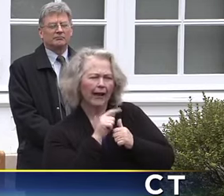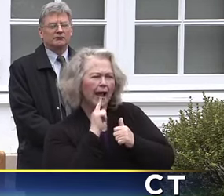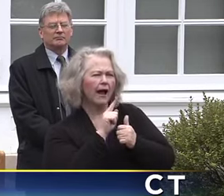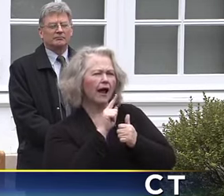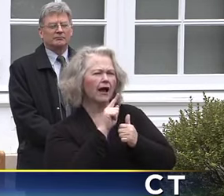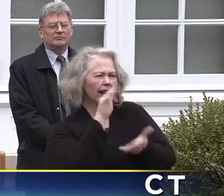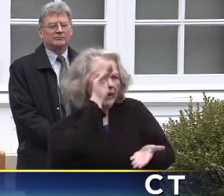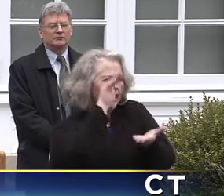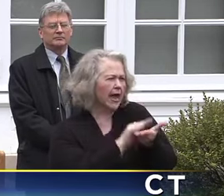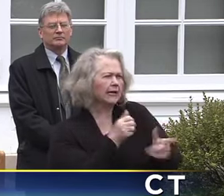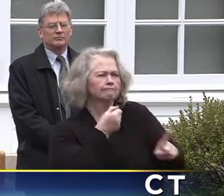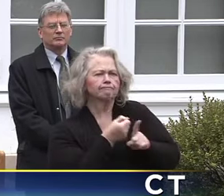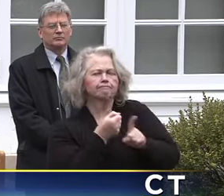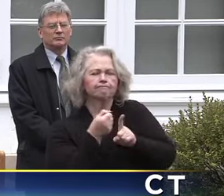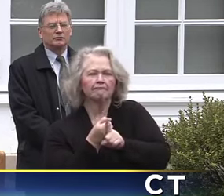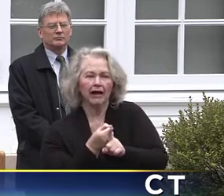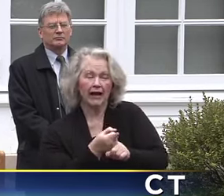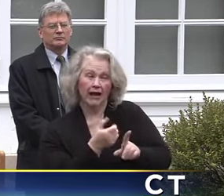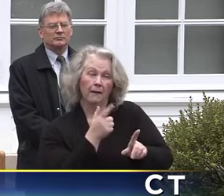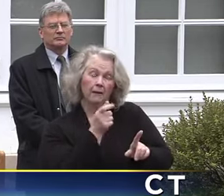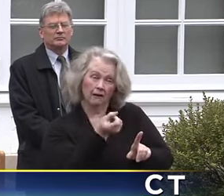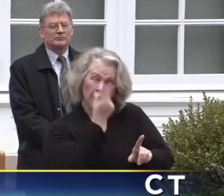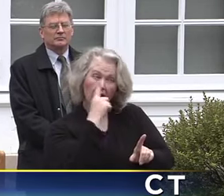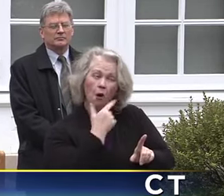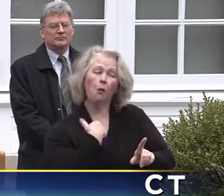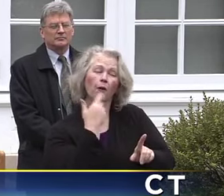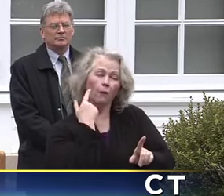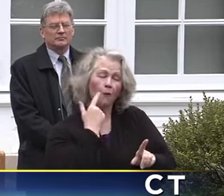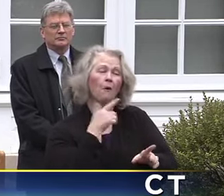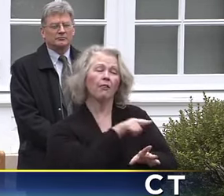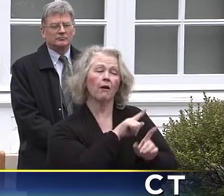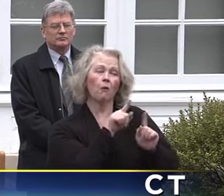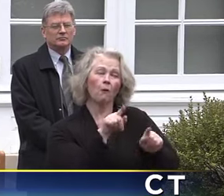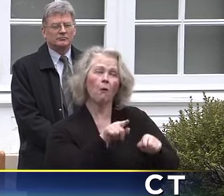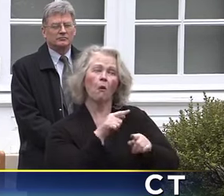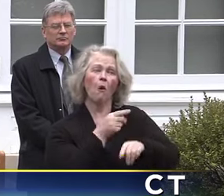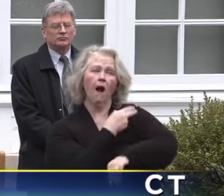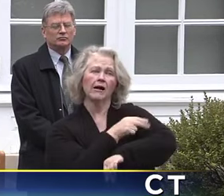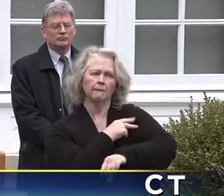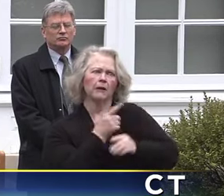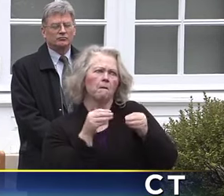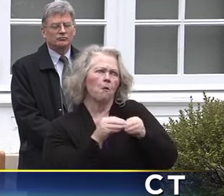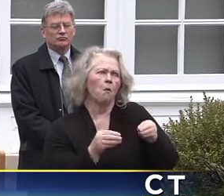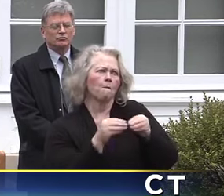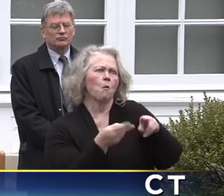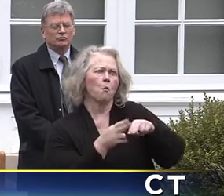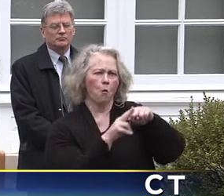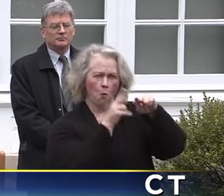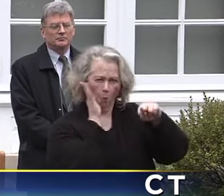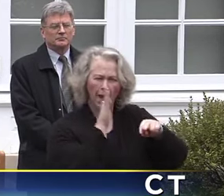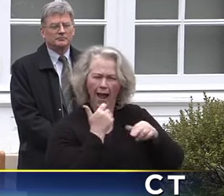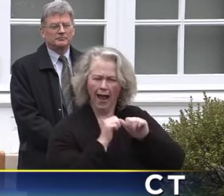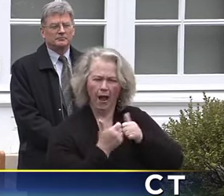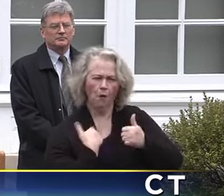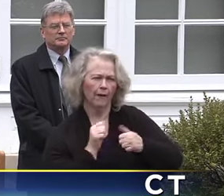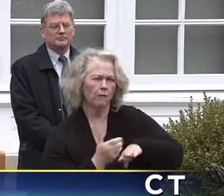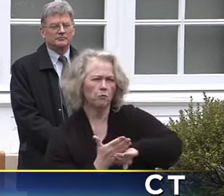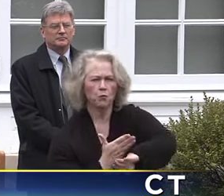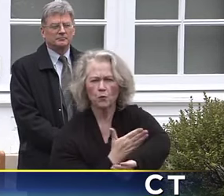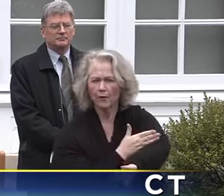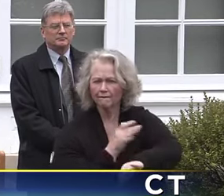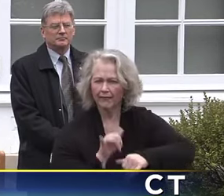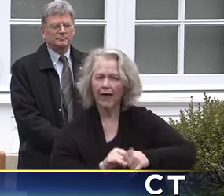if we have increased demand and we will have increased demand there. Working very closely with the feds, see what we can do to access more